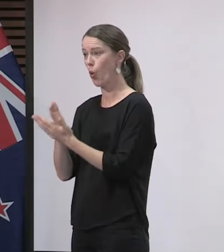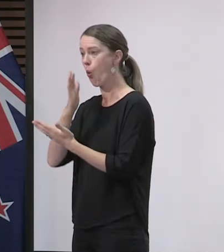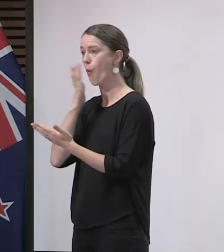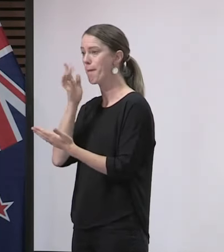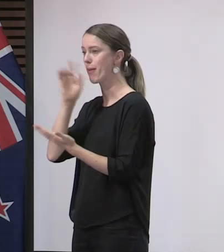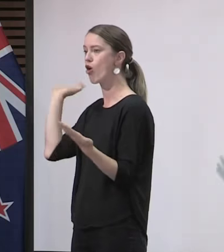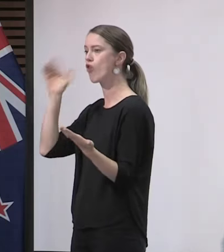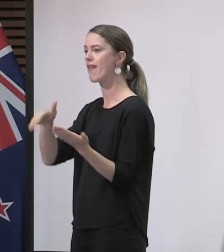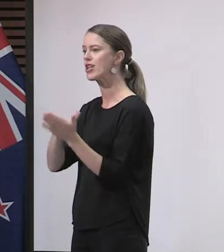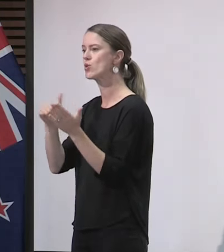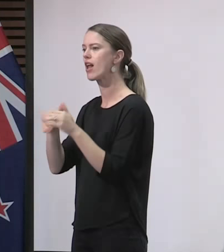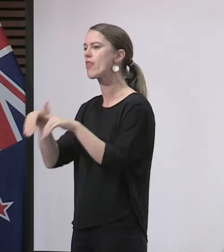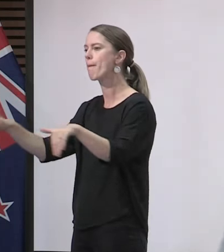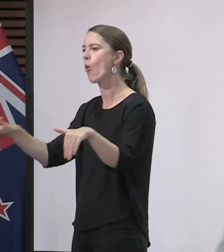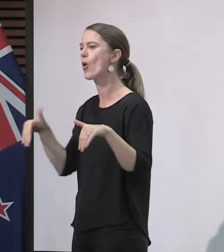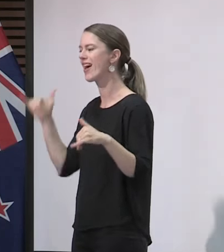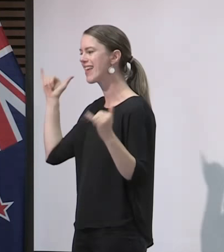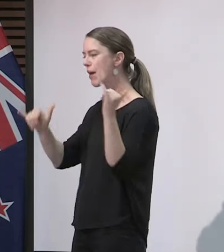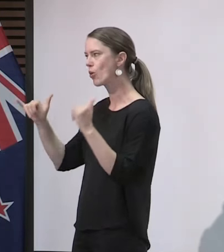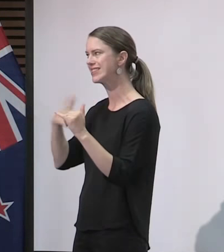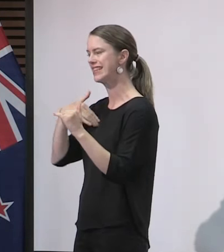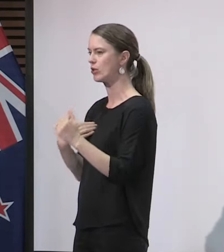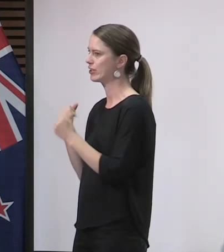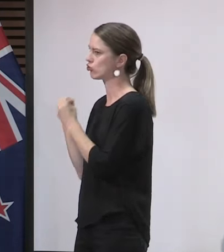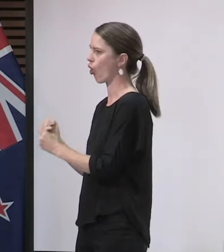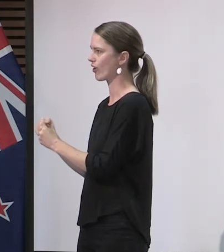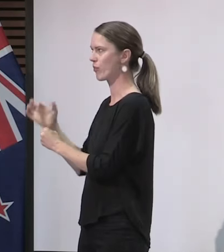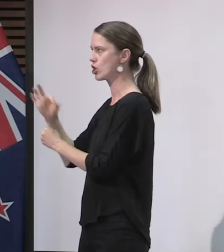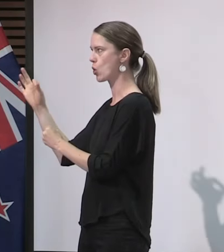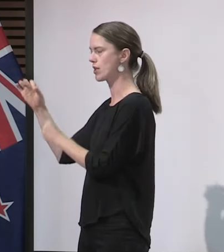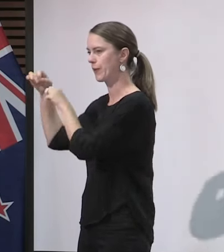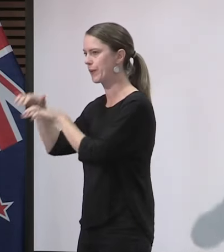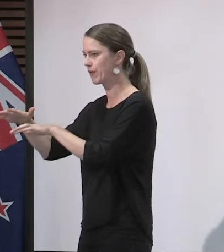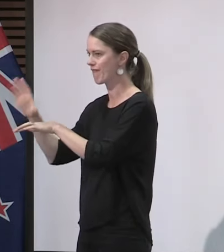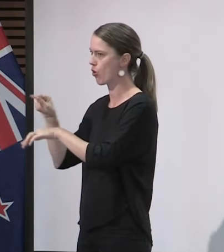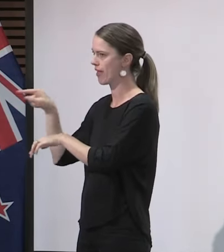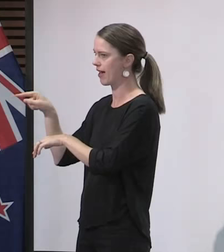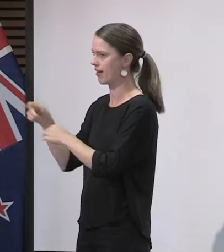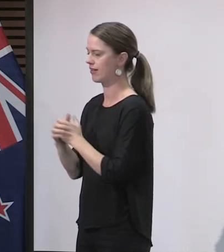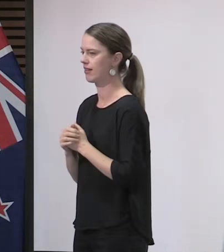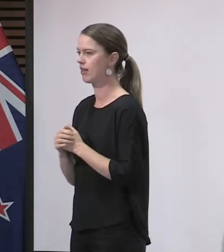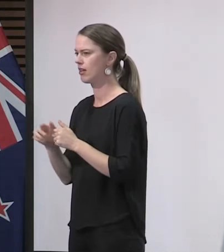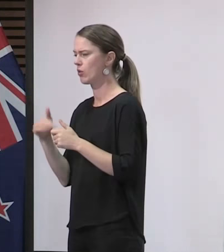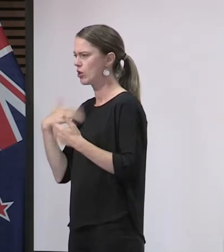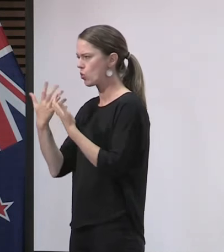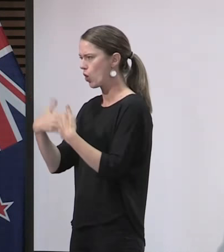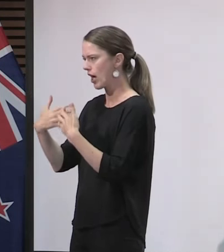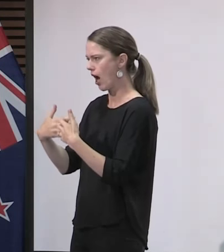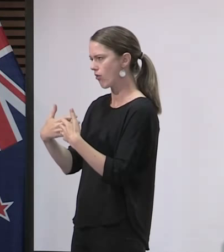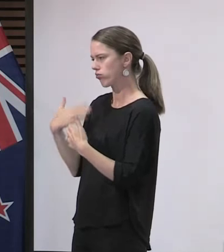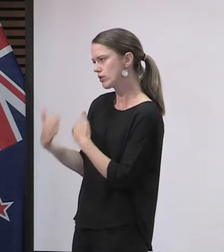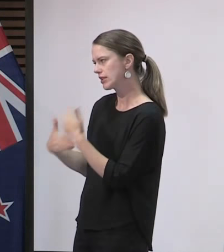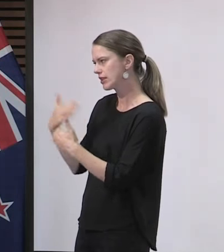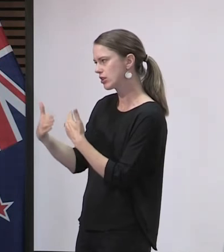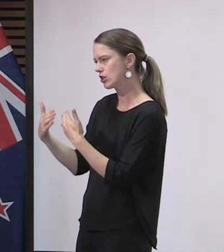very robust in our measures there, but also a focus on how we might put in place the systems and processes that